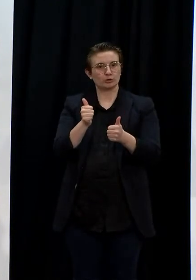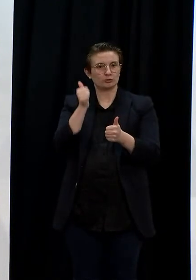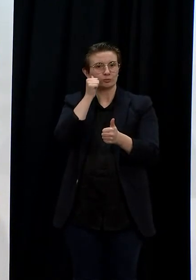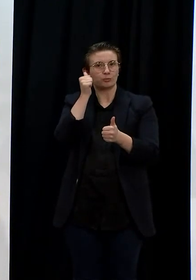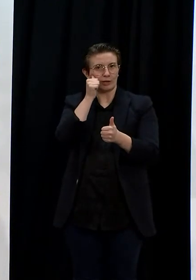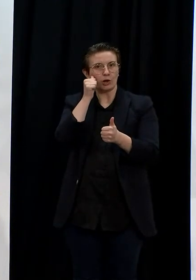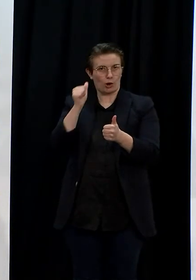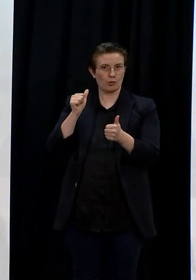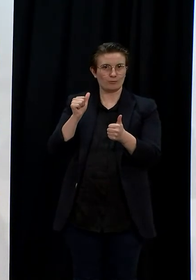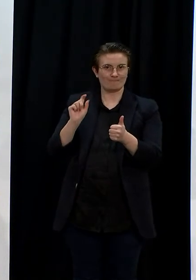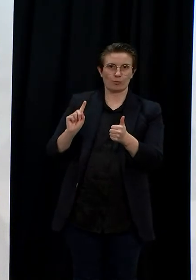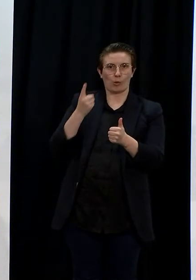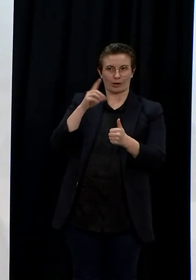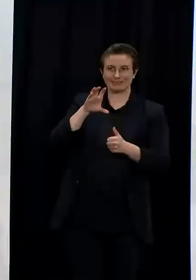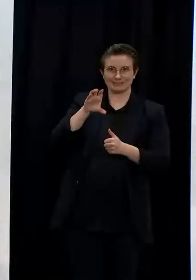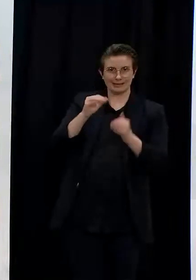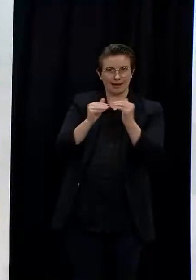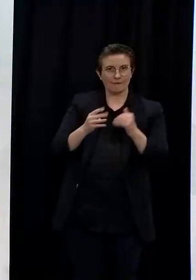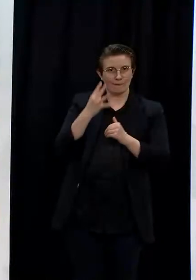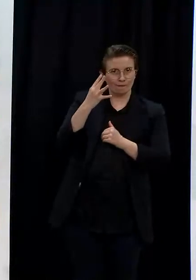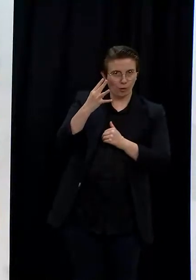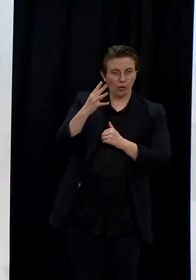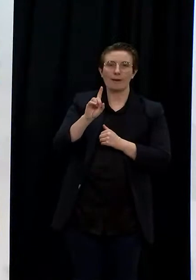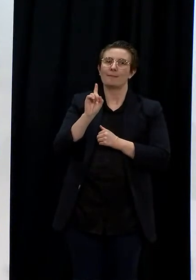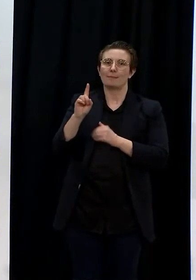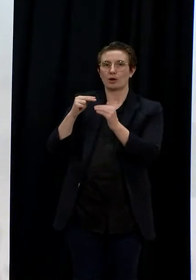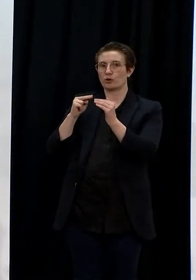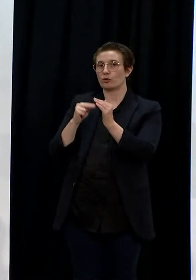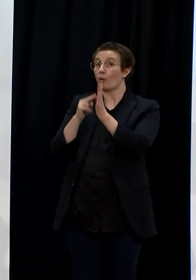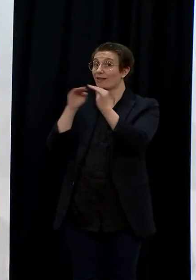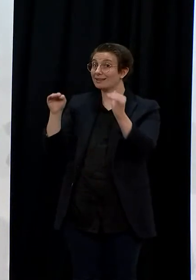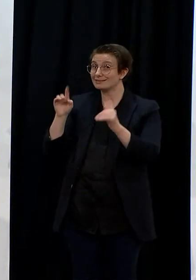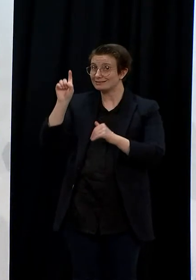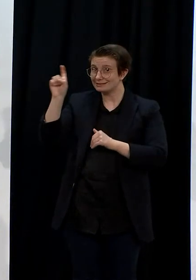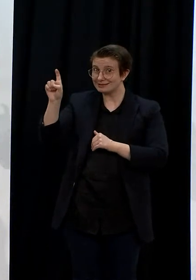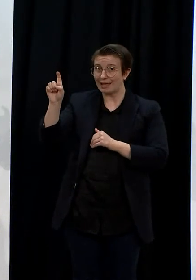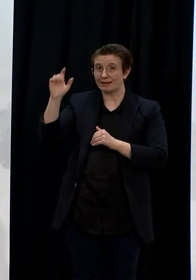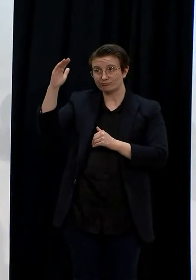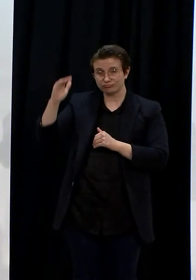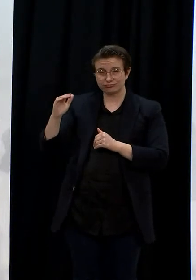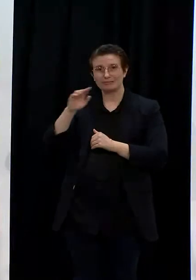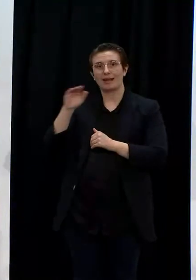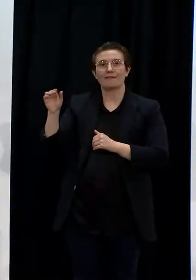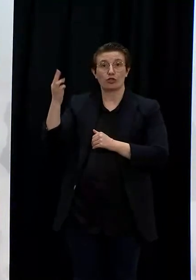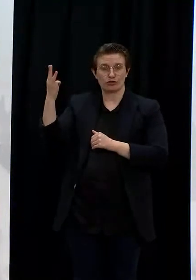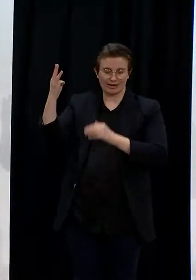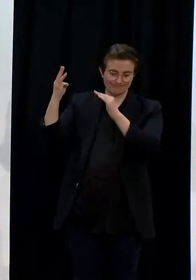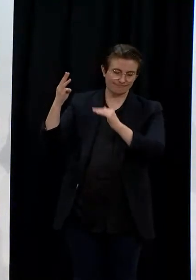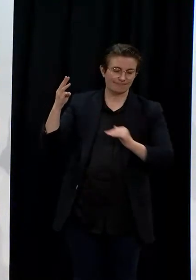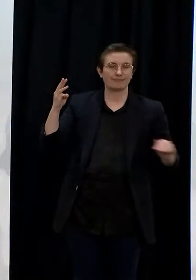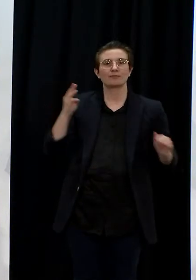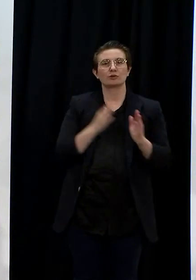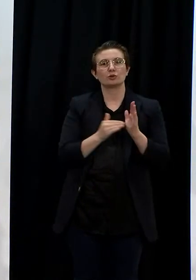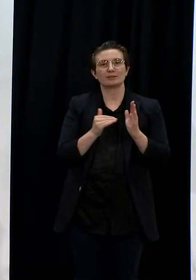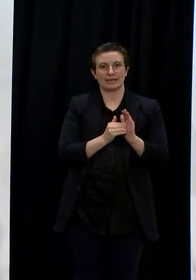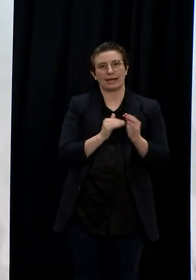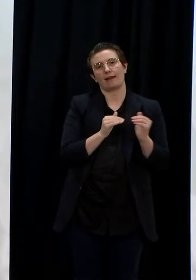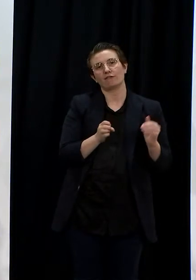Northland will now be treated in line with the rest of New Zealand outside of Auckland with settings reviewed on Monday the 6th of September.